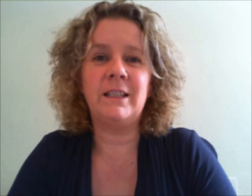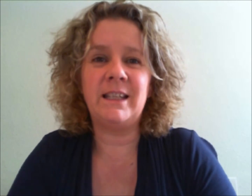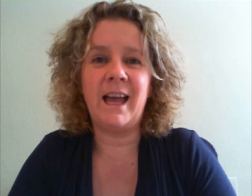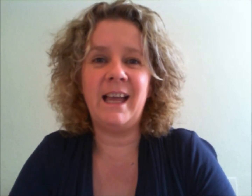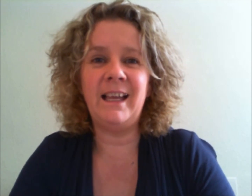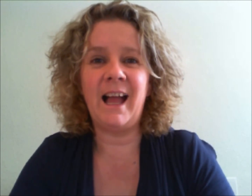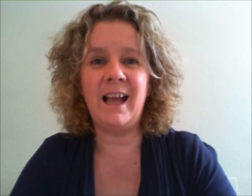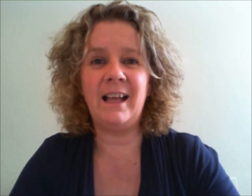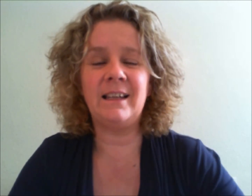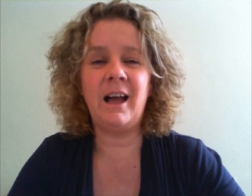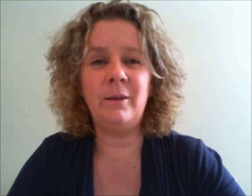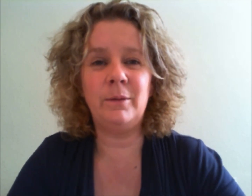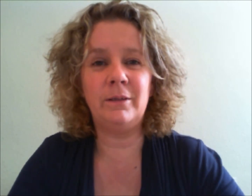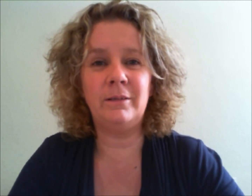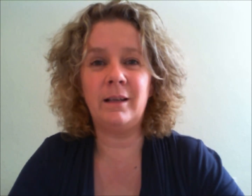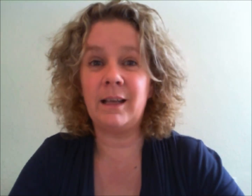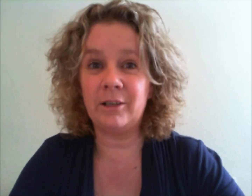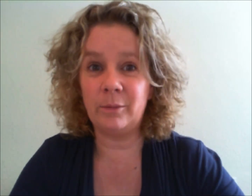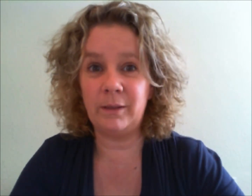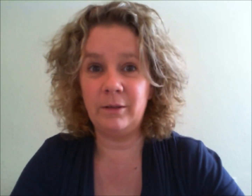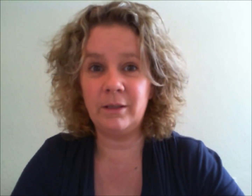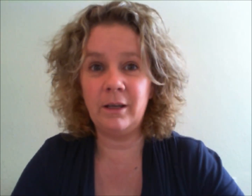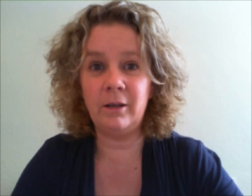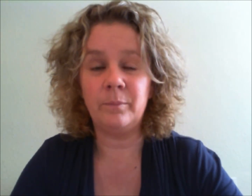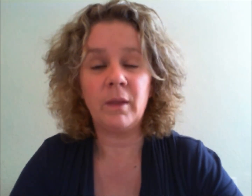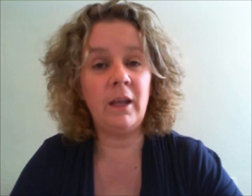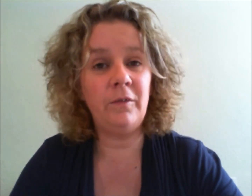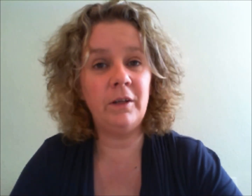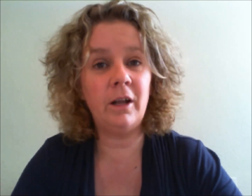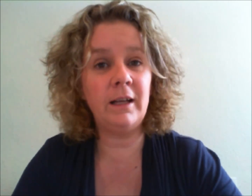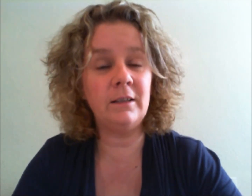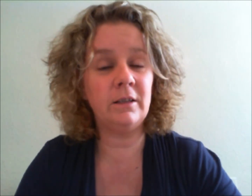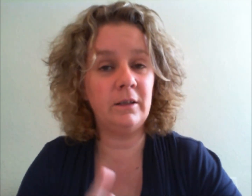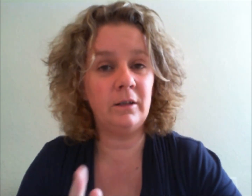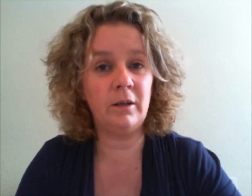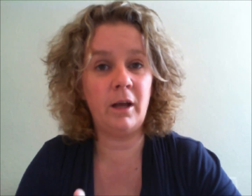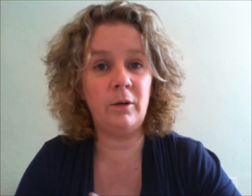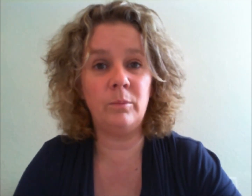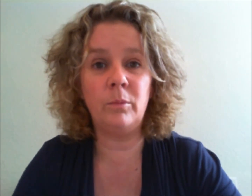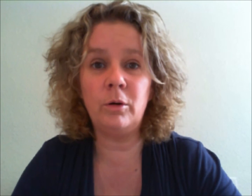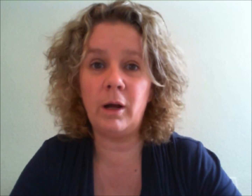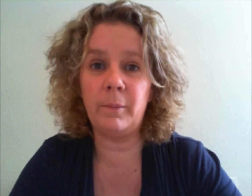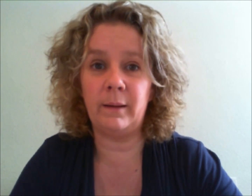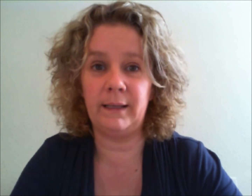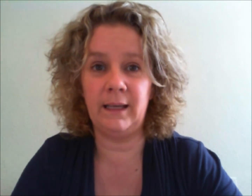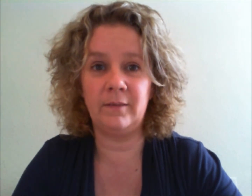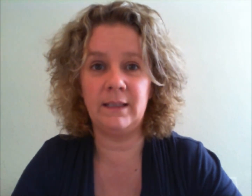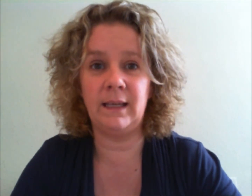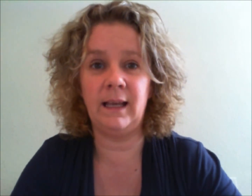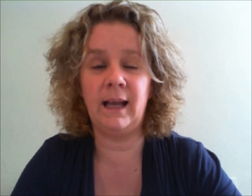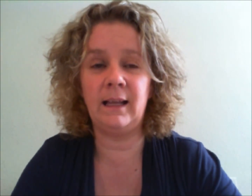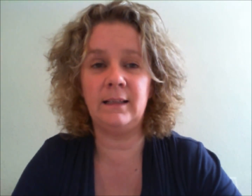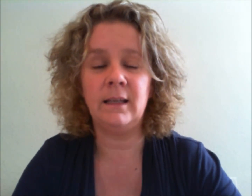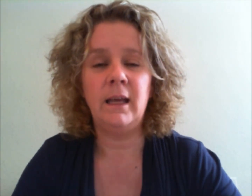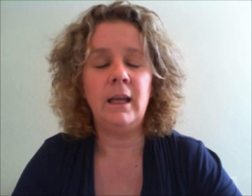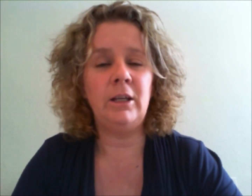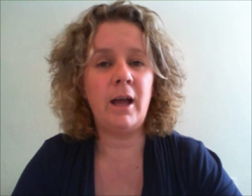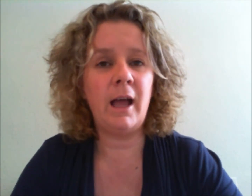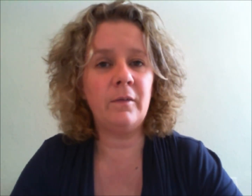today and I will catch up with you soon if you'd like to know more about EFT and you know have